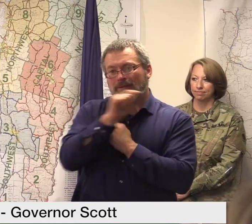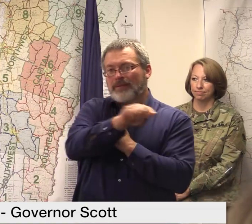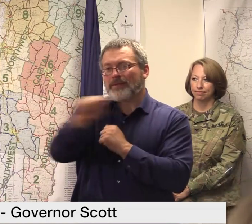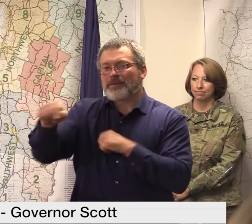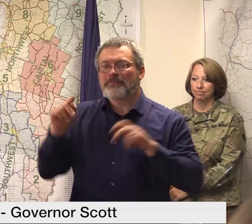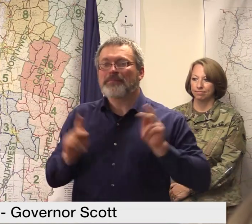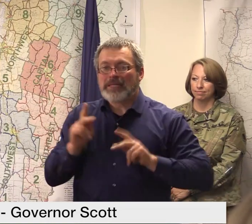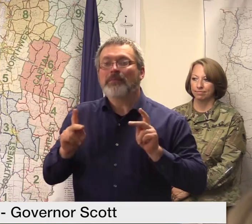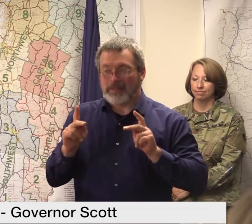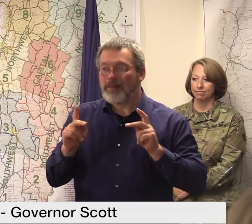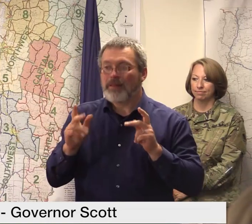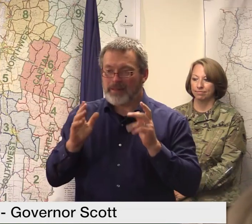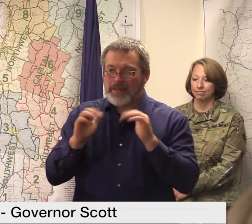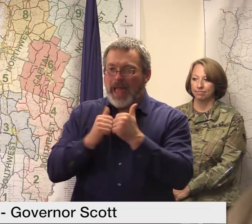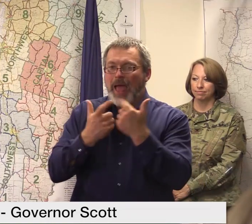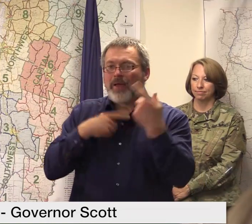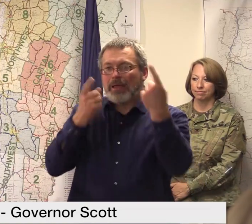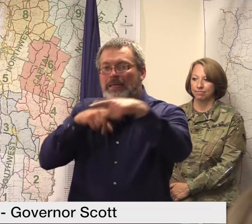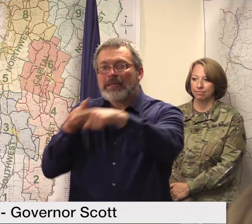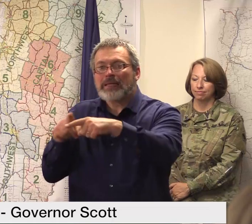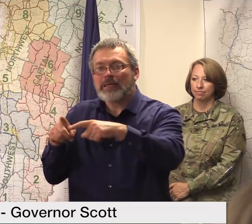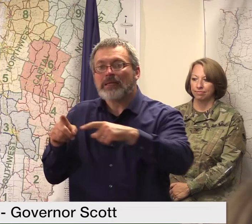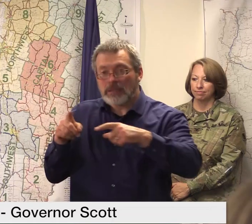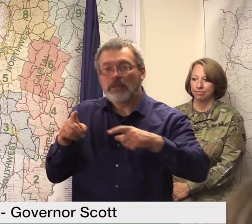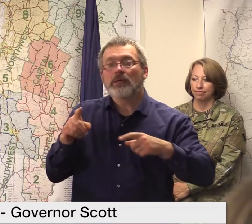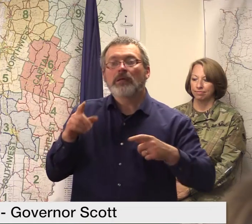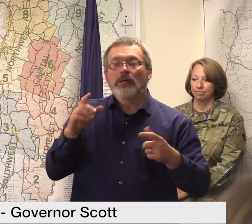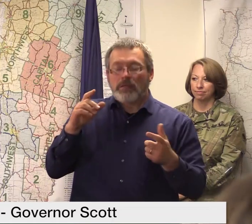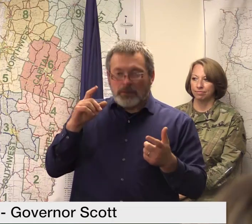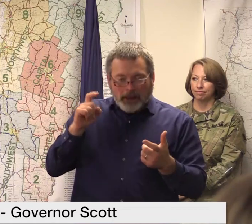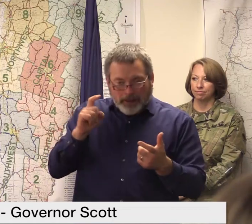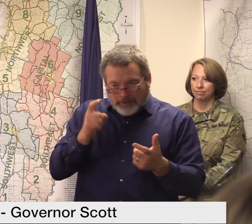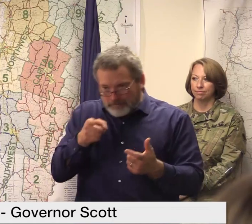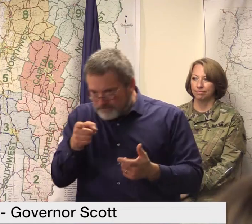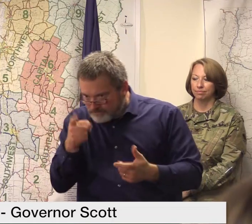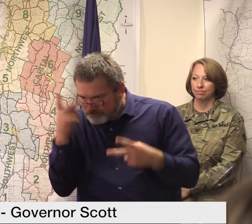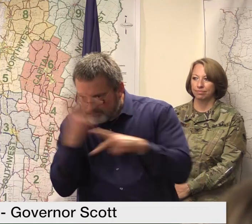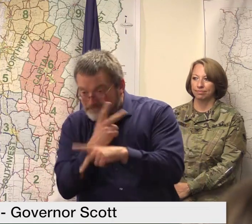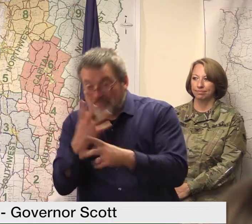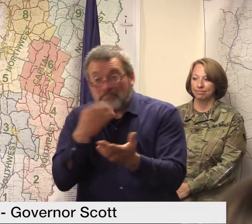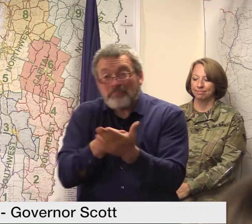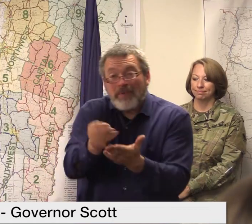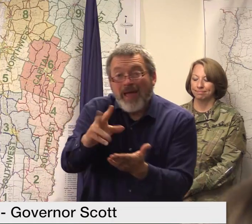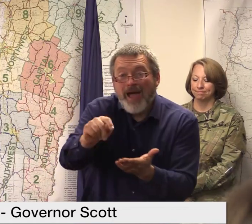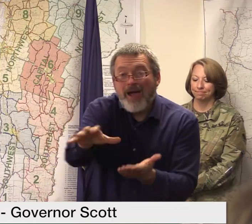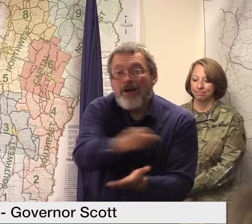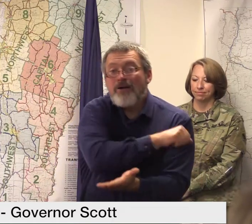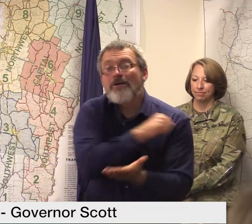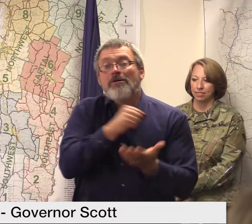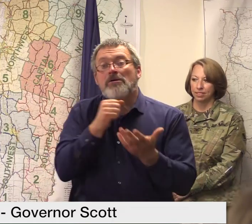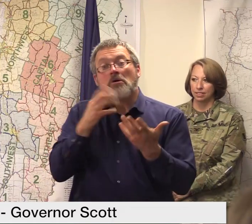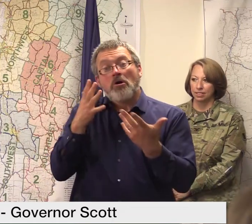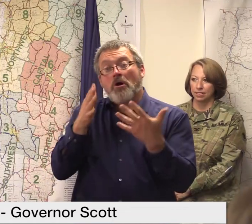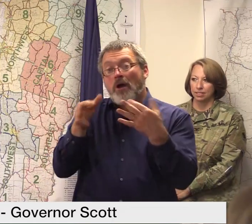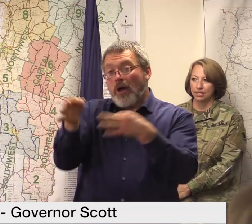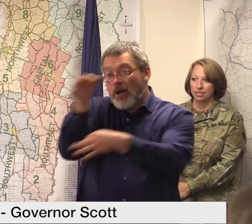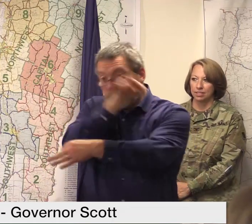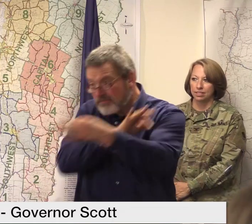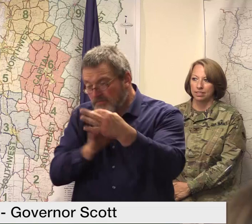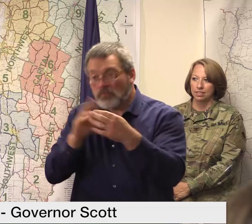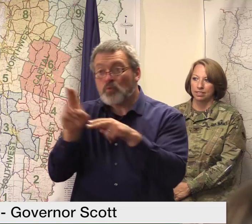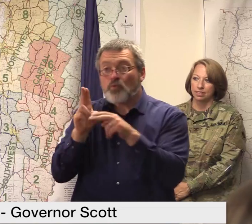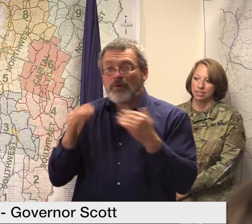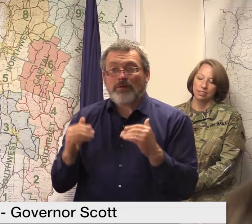have to be buyouts there's going to have to be replacement in in different using different different technology and different